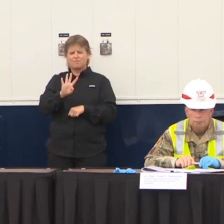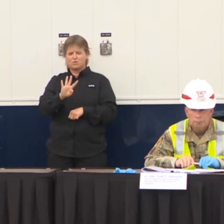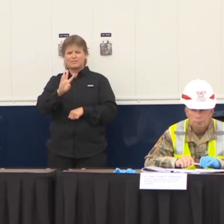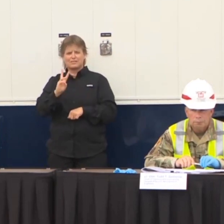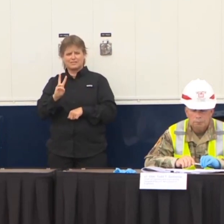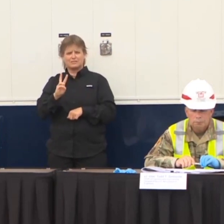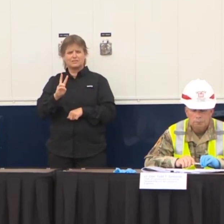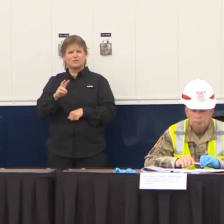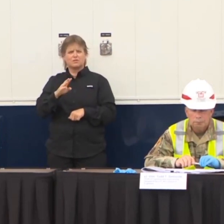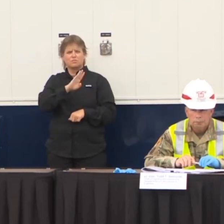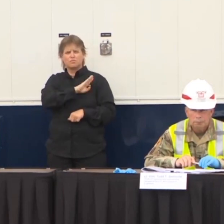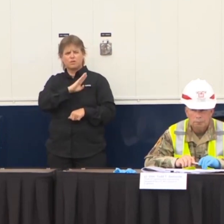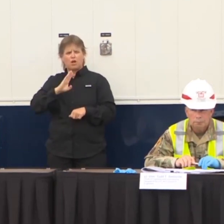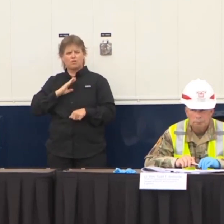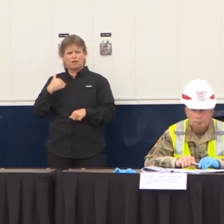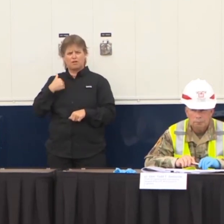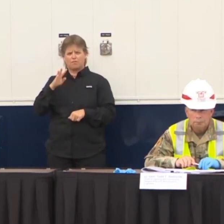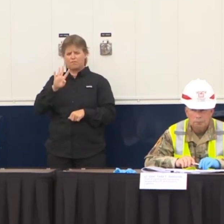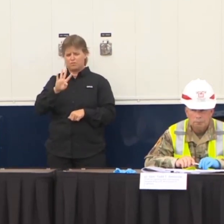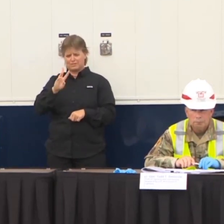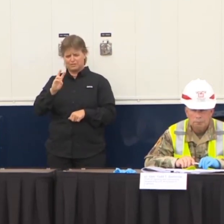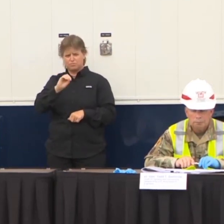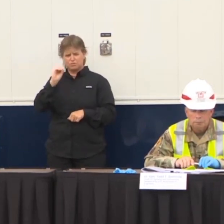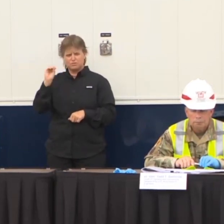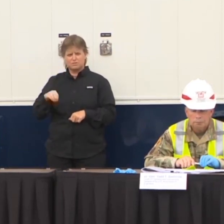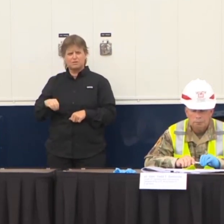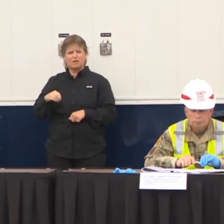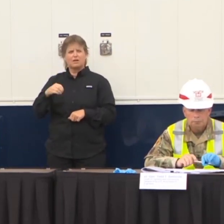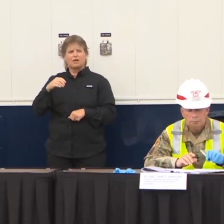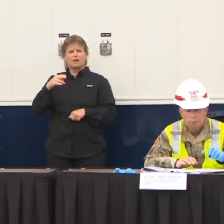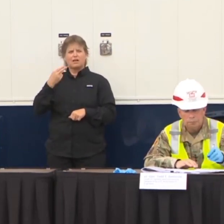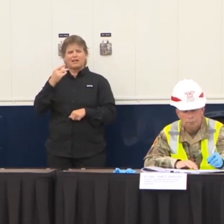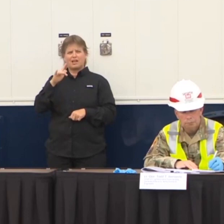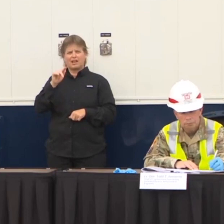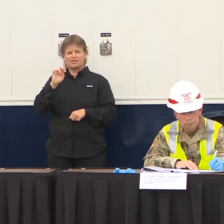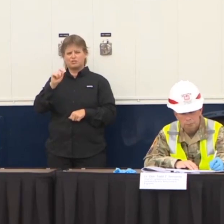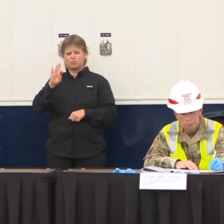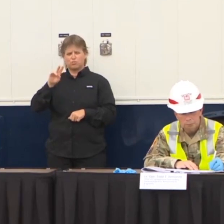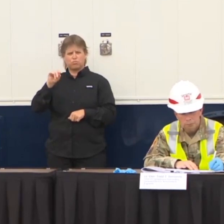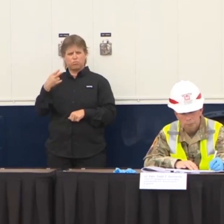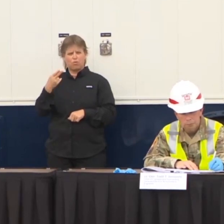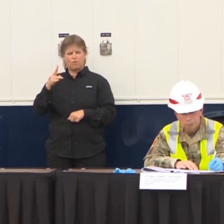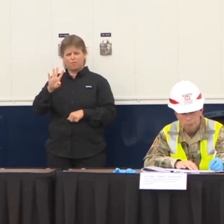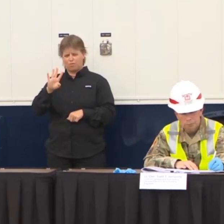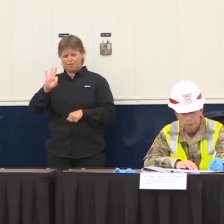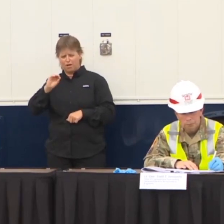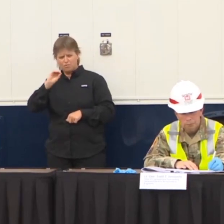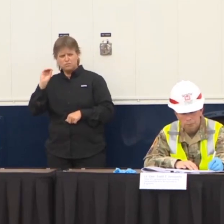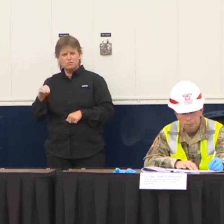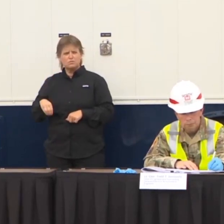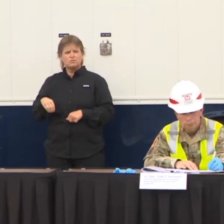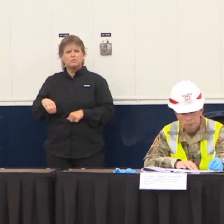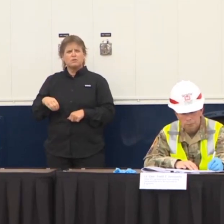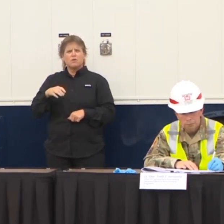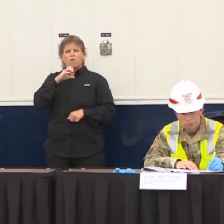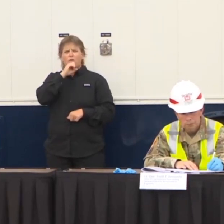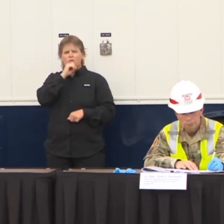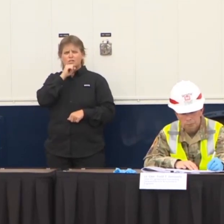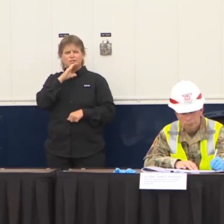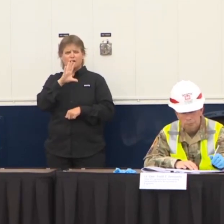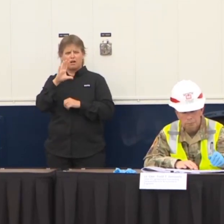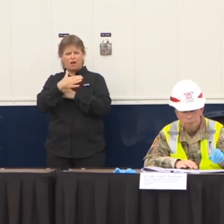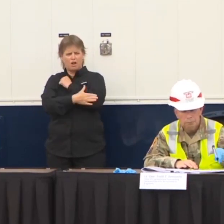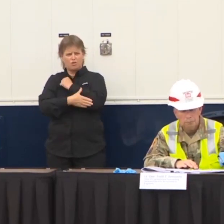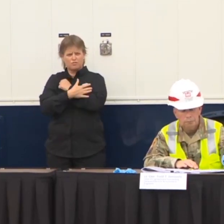49%. Hillsborough, 41%. Orange, 44%. And Duval, 47%. So we have capacity